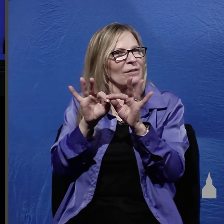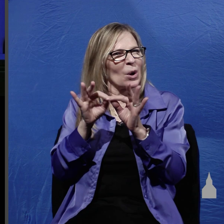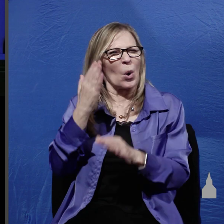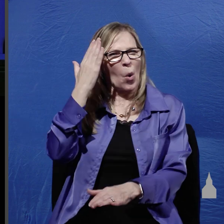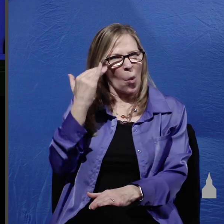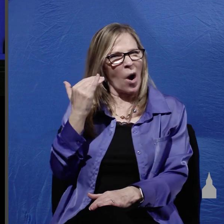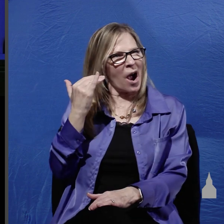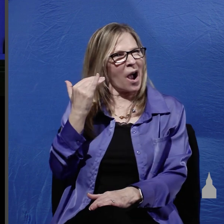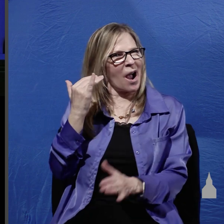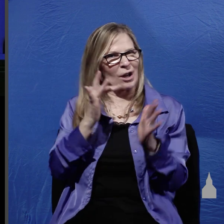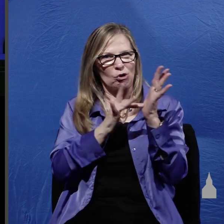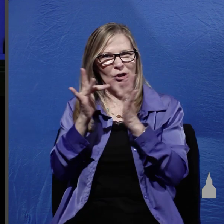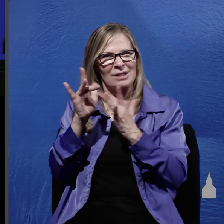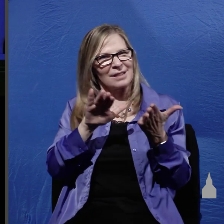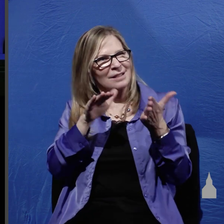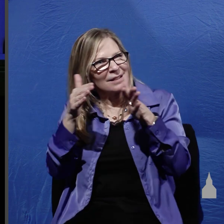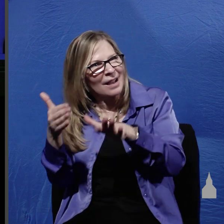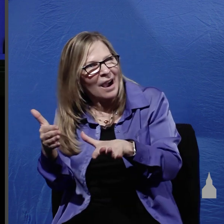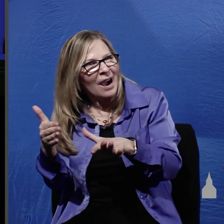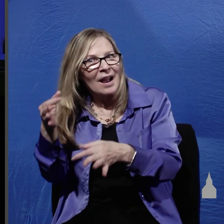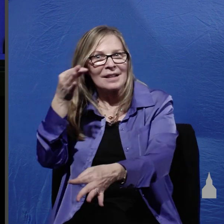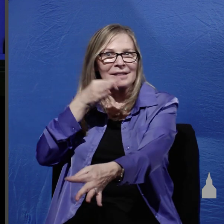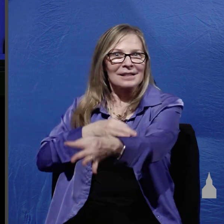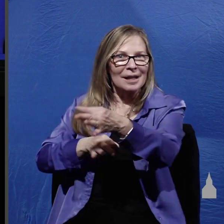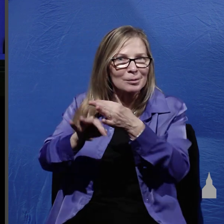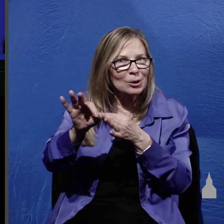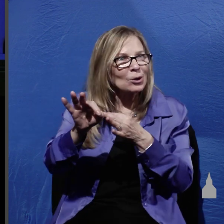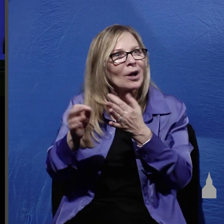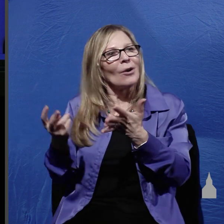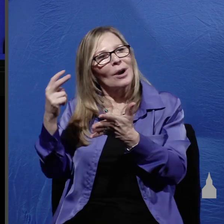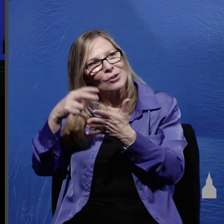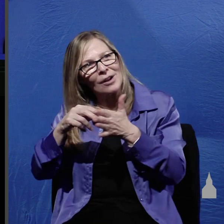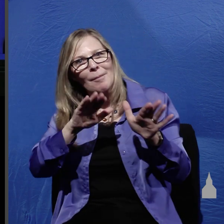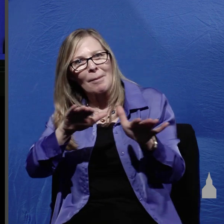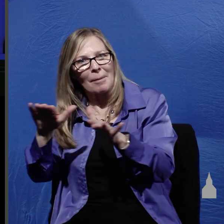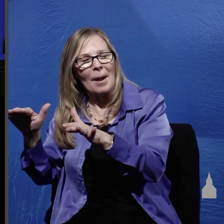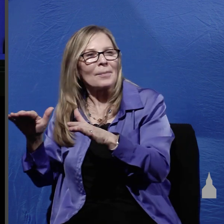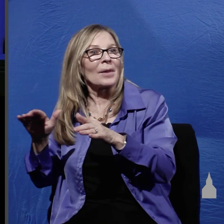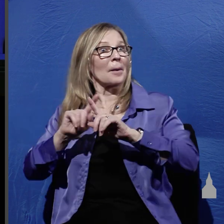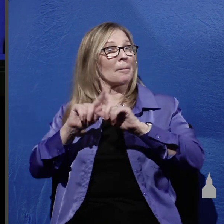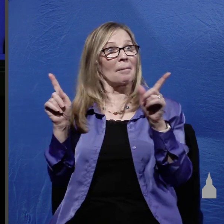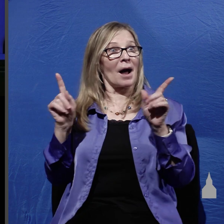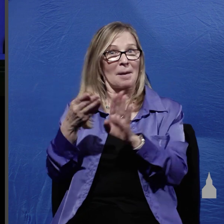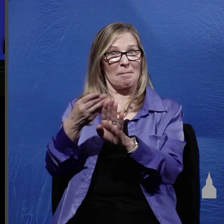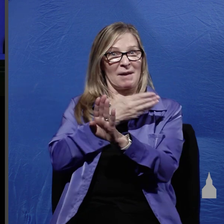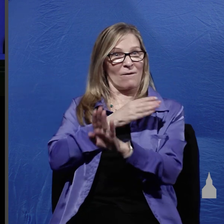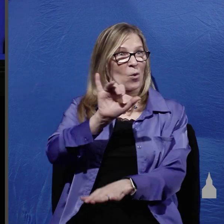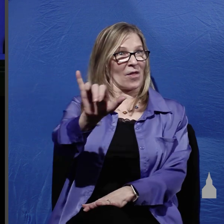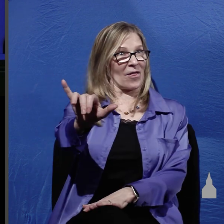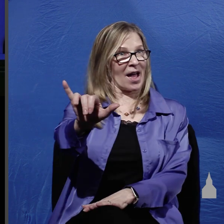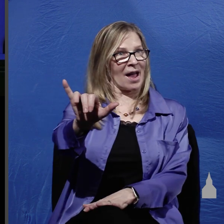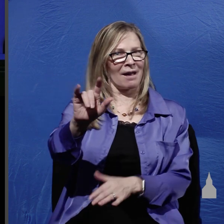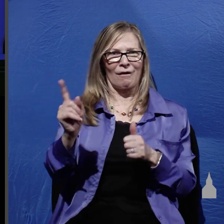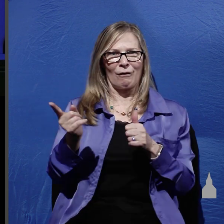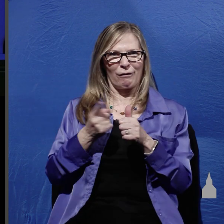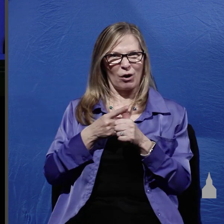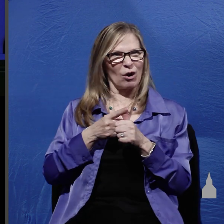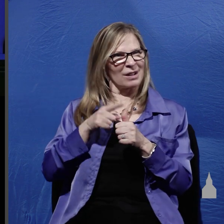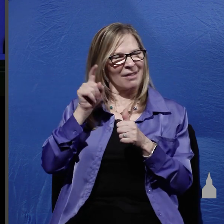and the resurrection however before any of this could happen they first needed to be convinced persuaded in their own thinking